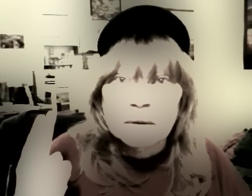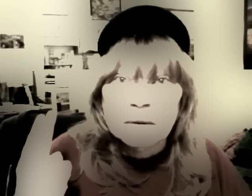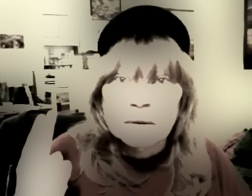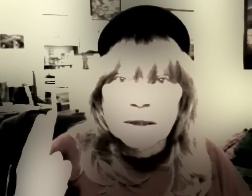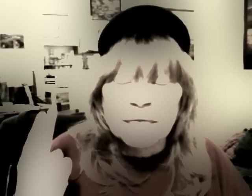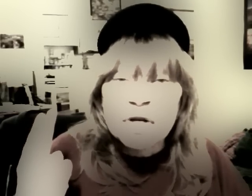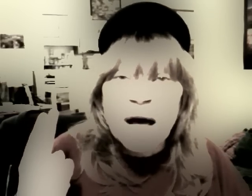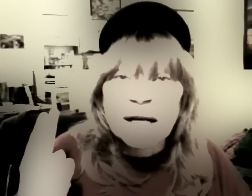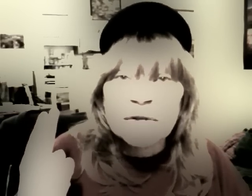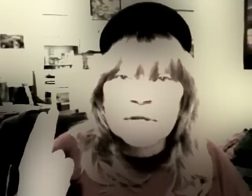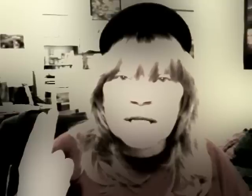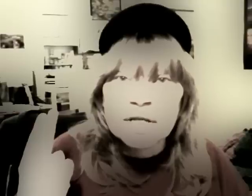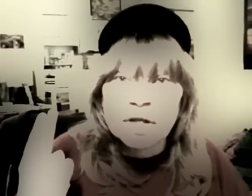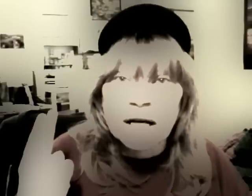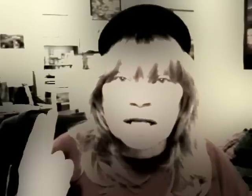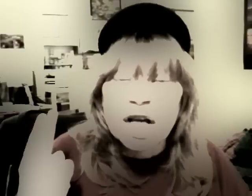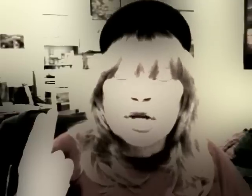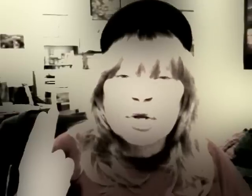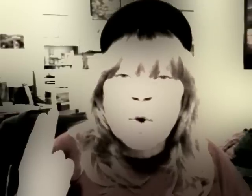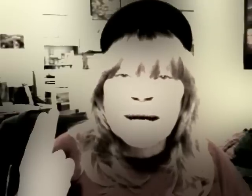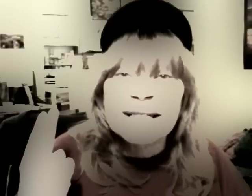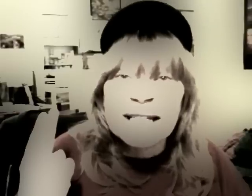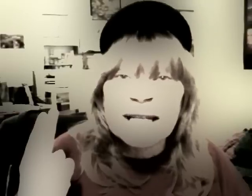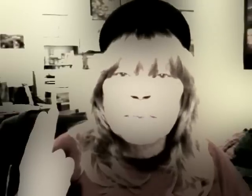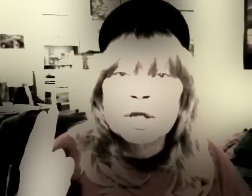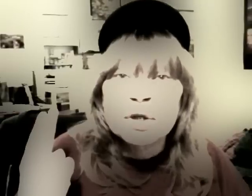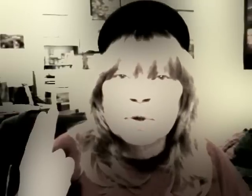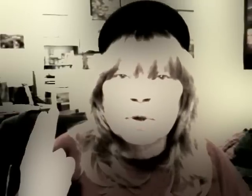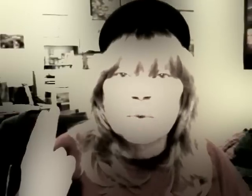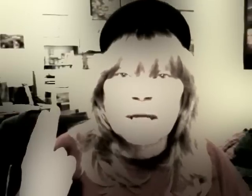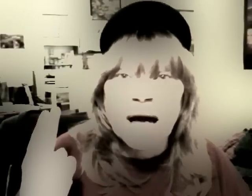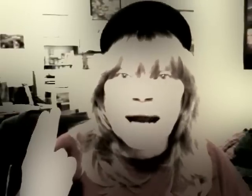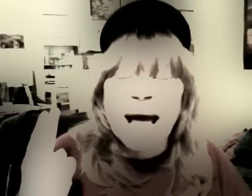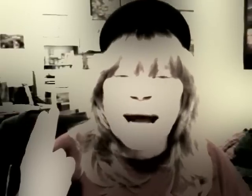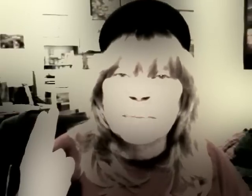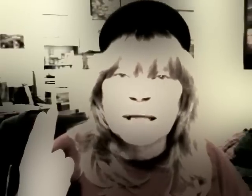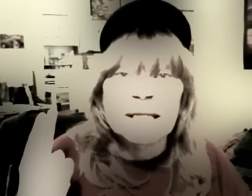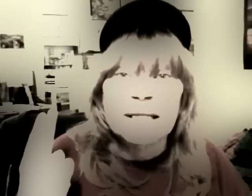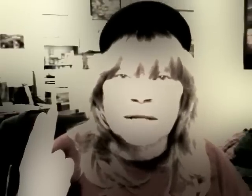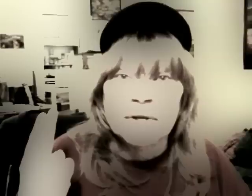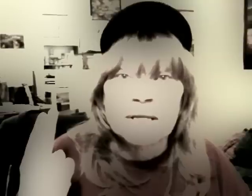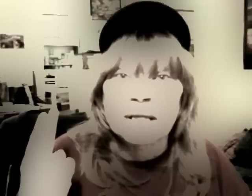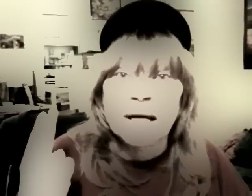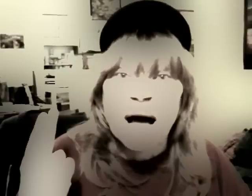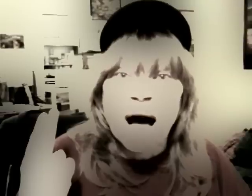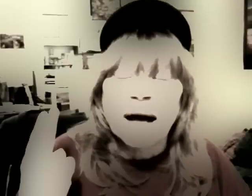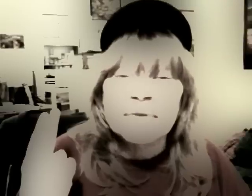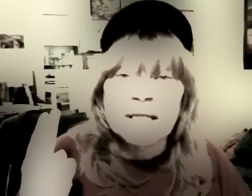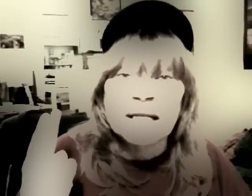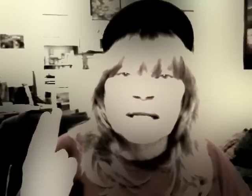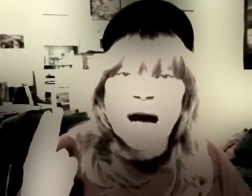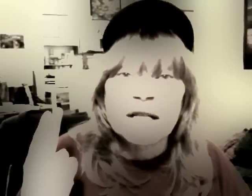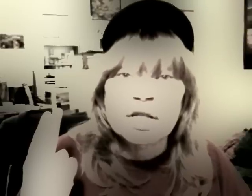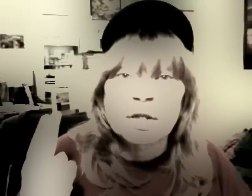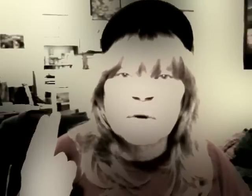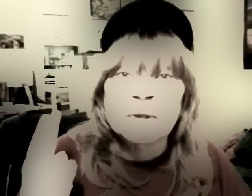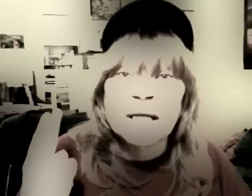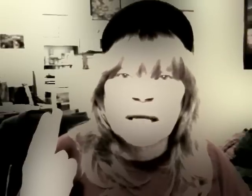If you're not under a teacher, honey, you are in deep doo-doo with God. And I mean it seriously. Honestly, I've seen God slowly kill